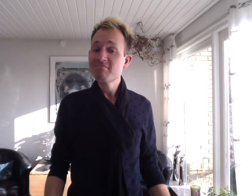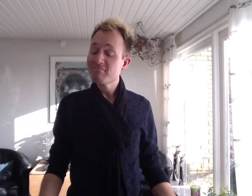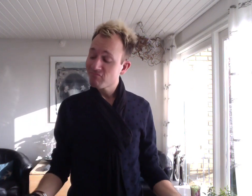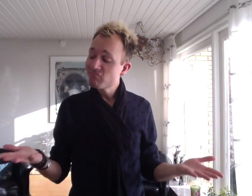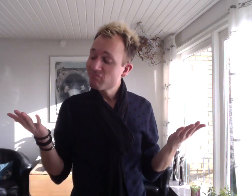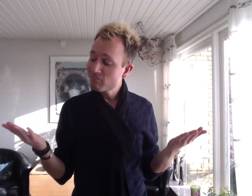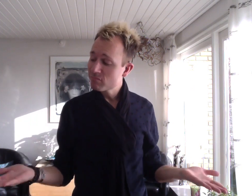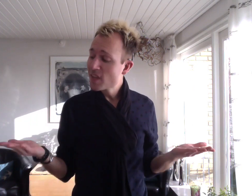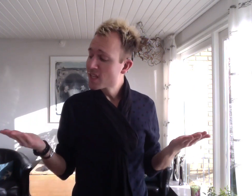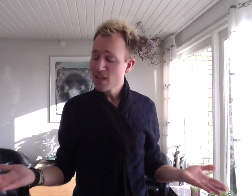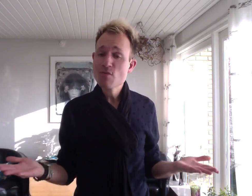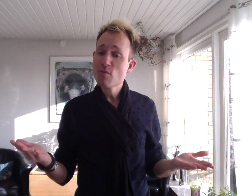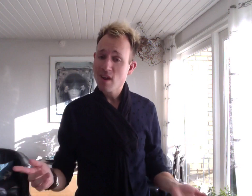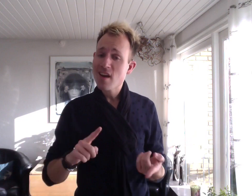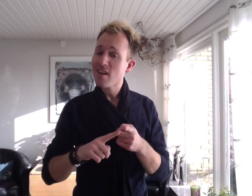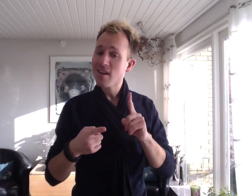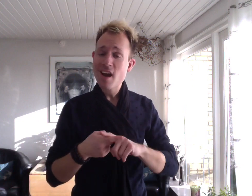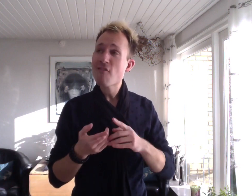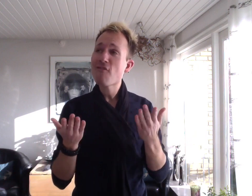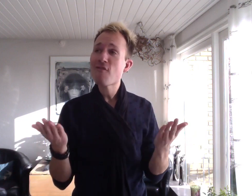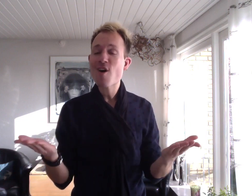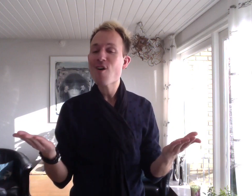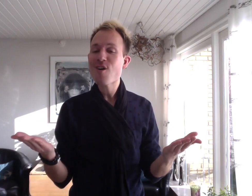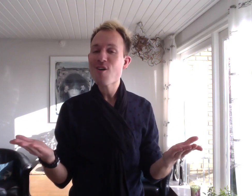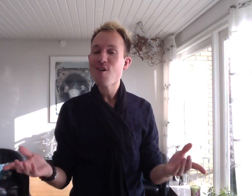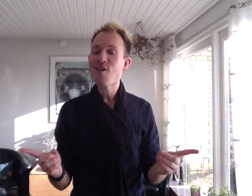That's what friends are for